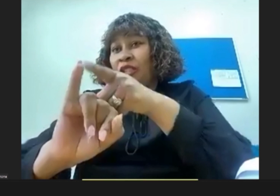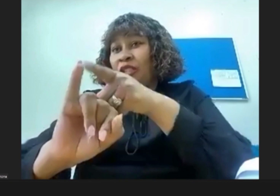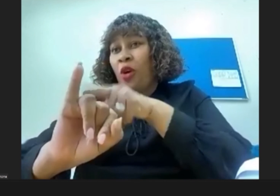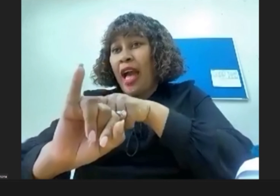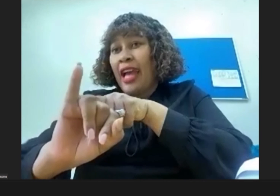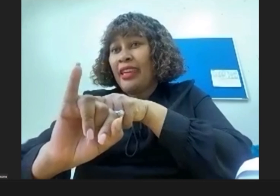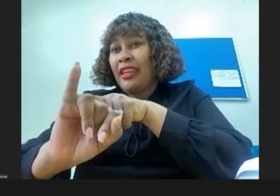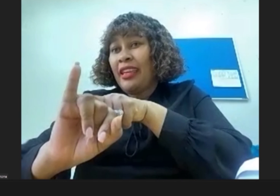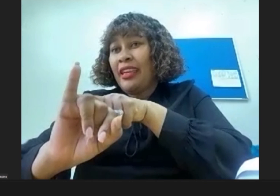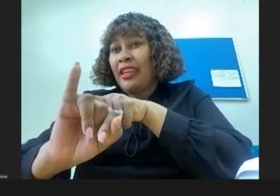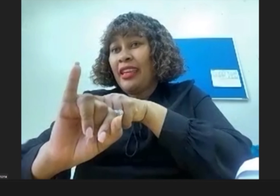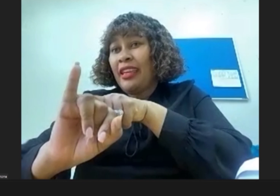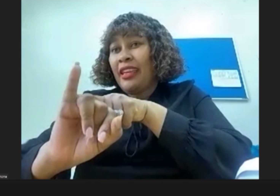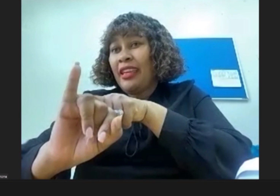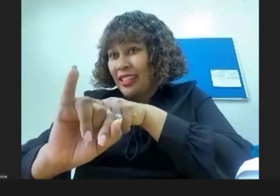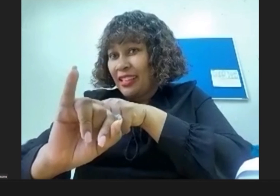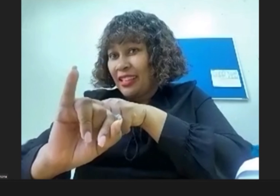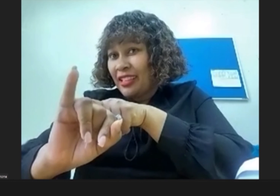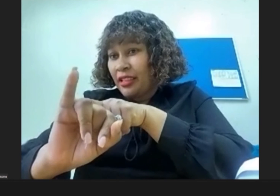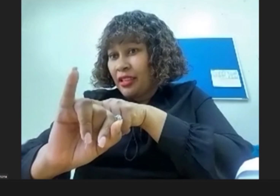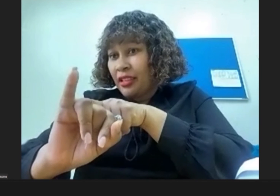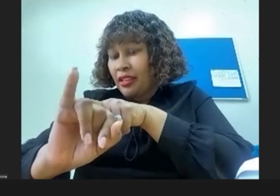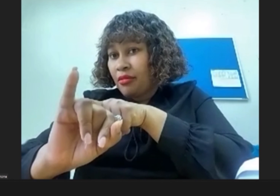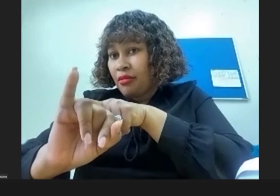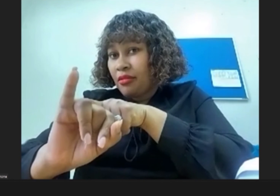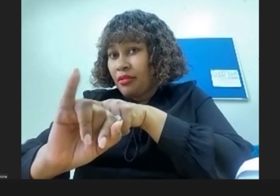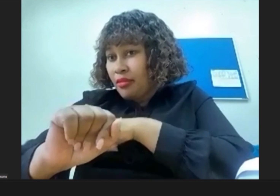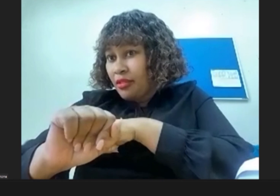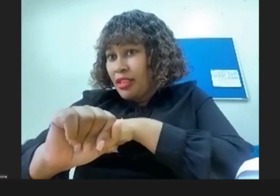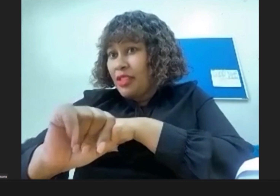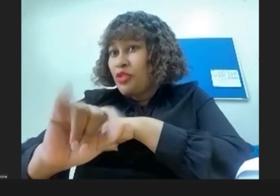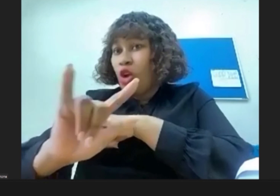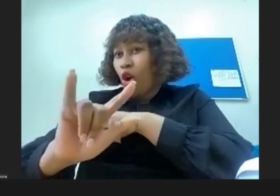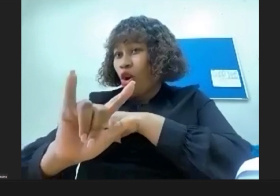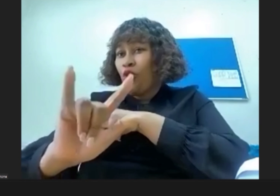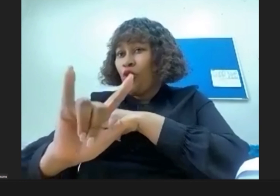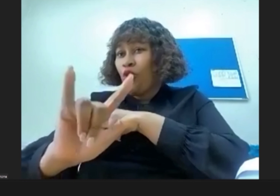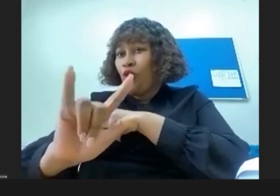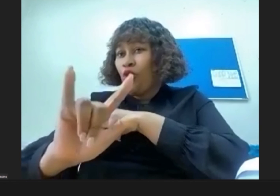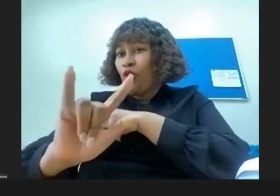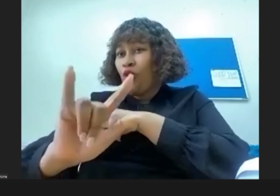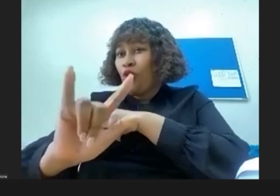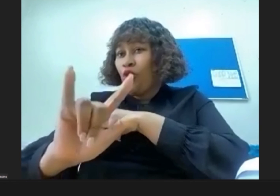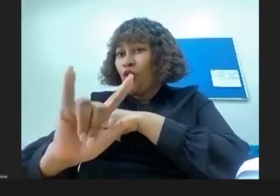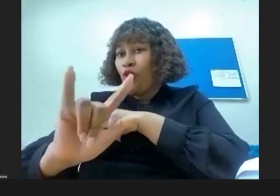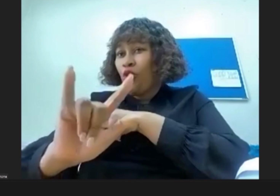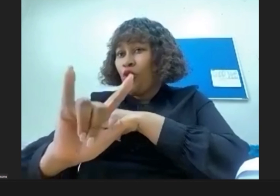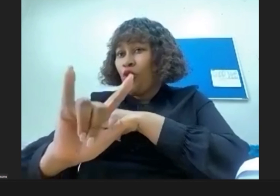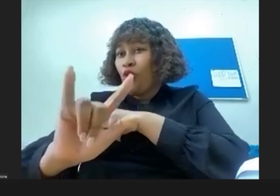Rock on Or Chobito No I don't think it's Chobito Listen it's the I